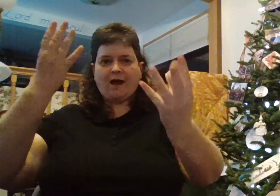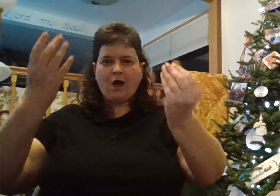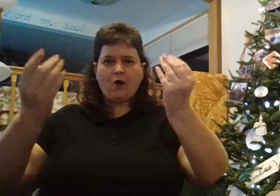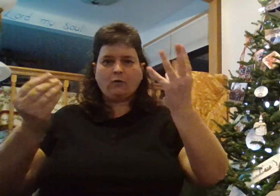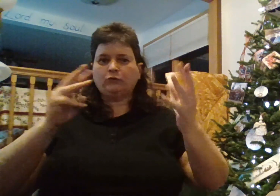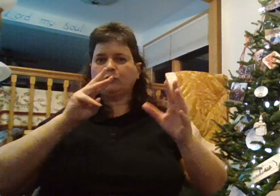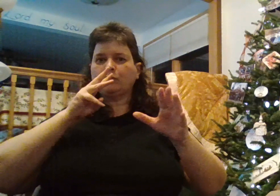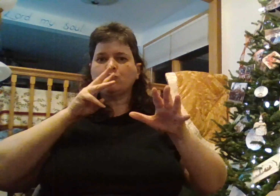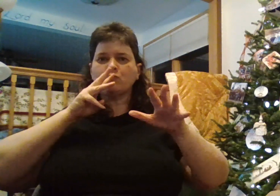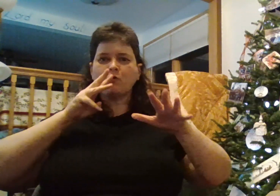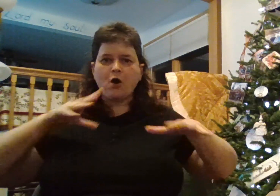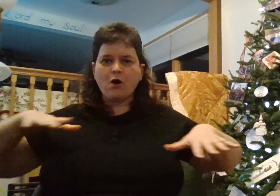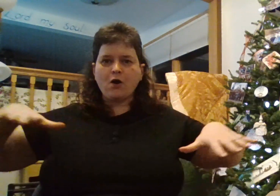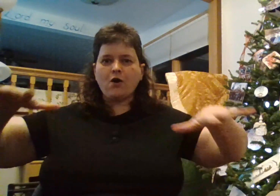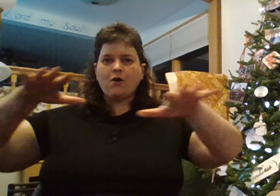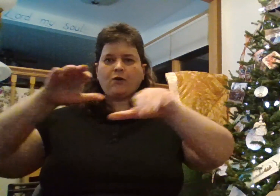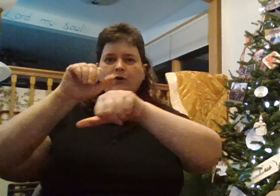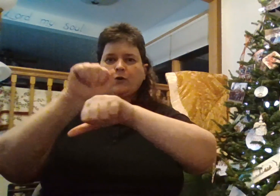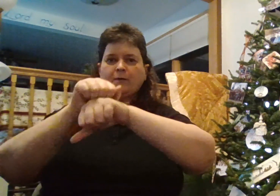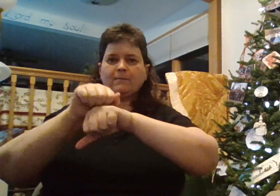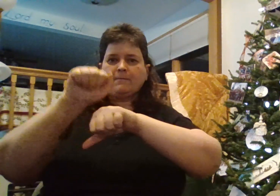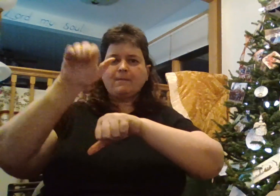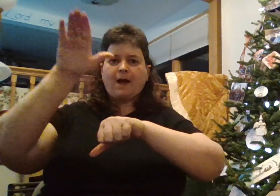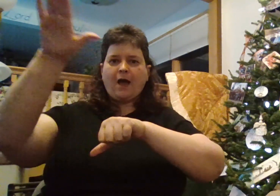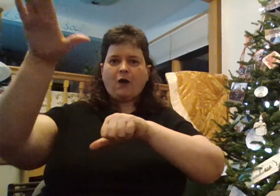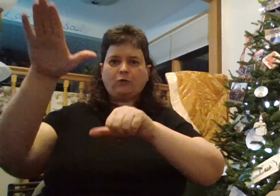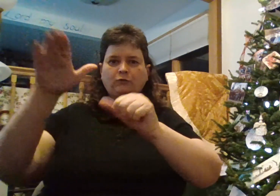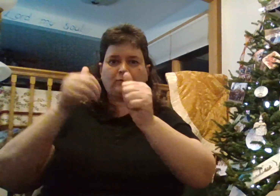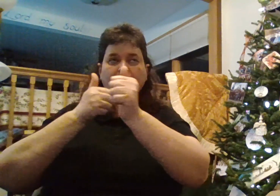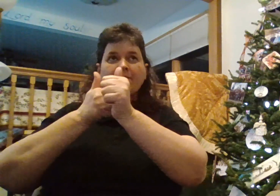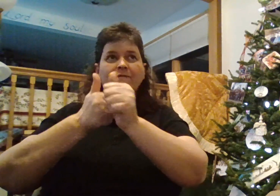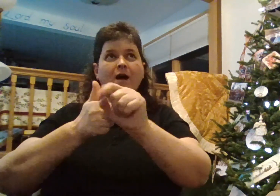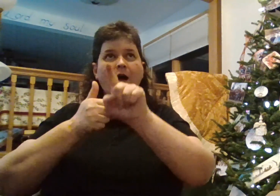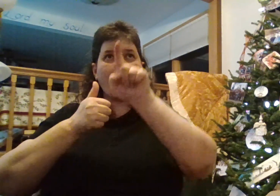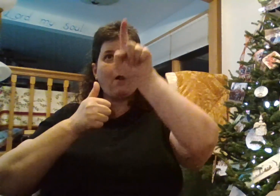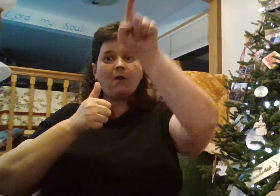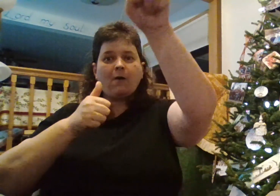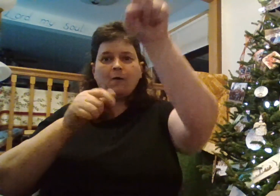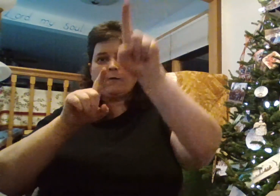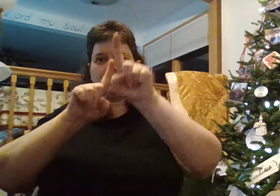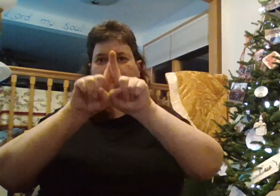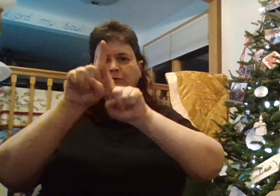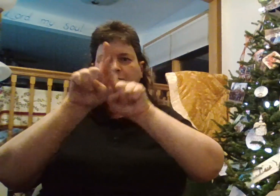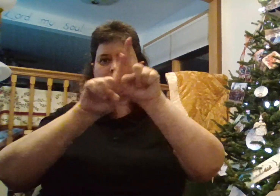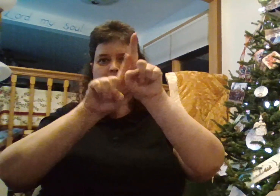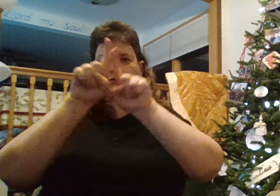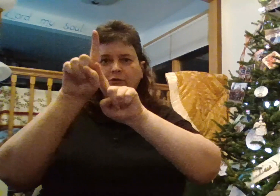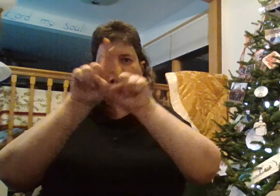fountains were worn by sky, Highly